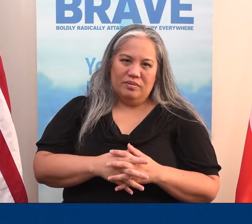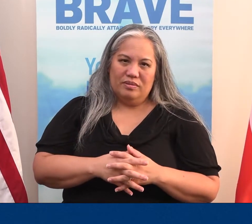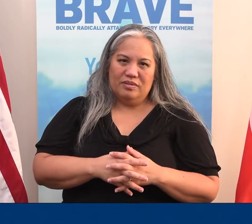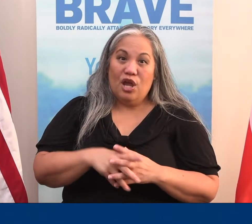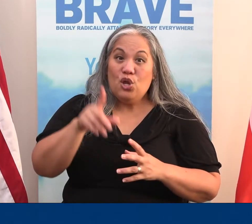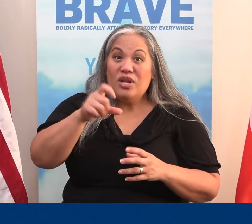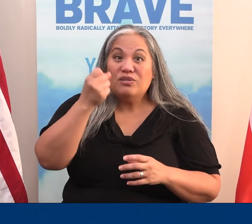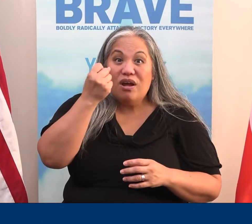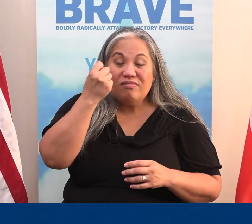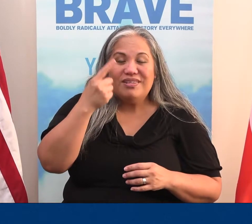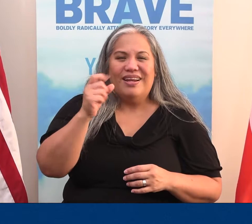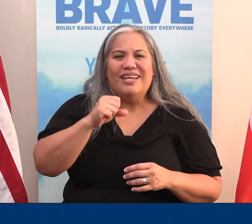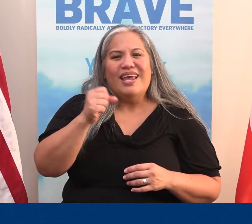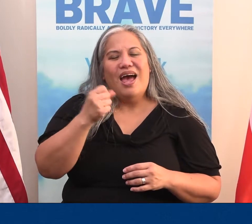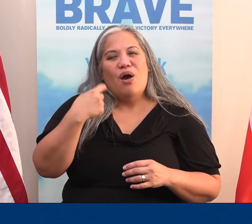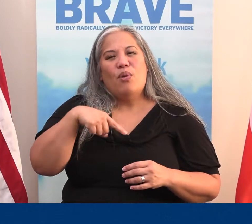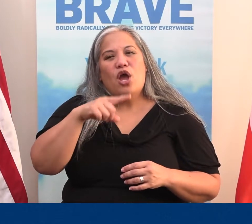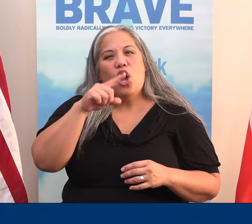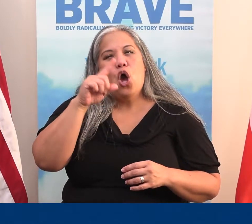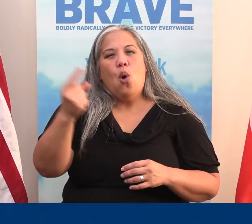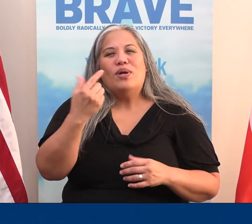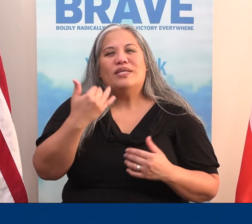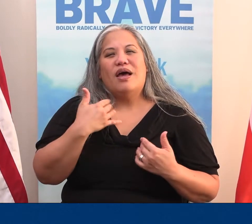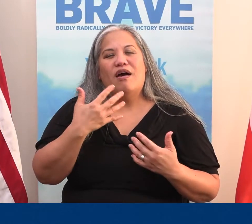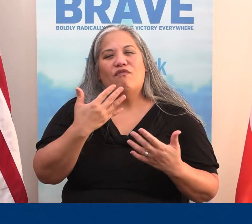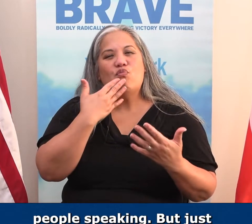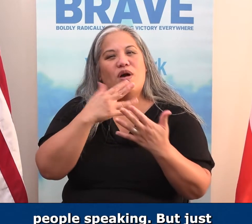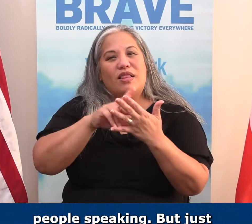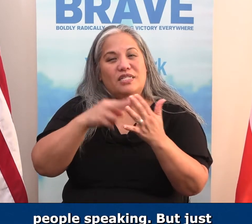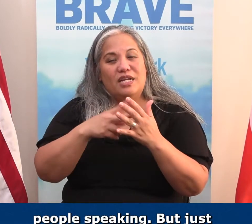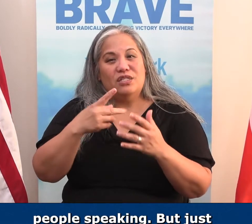You need to understand, yeah, we always will have well intentioned people speaking.